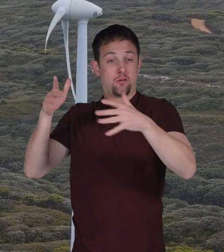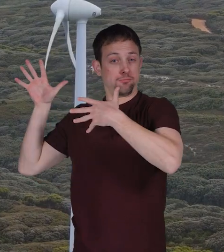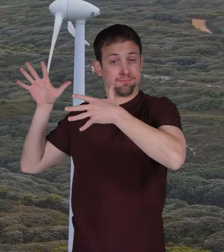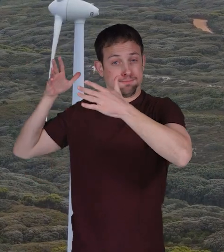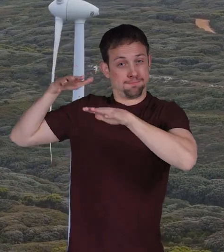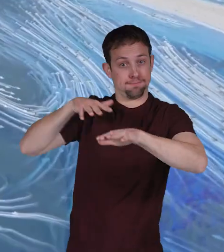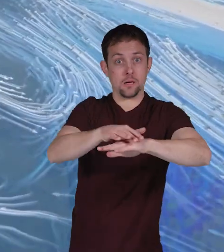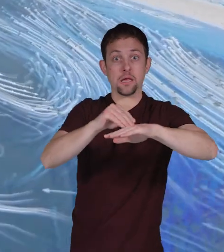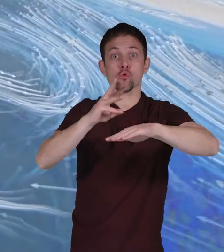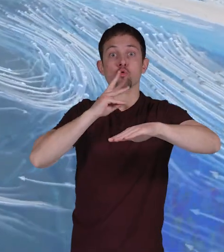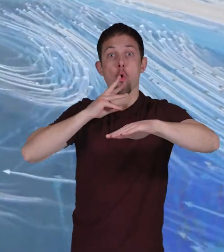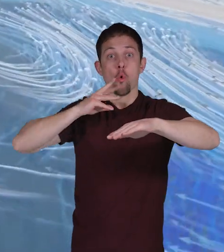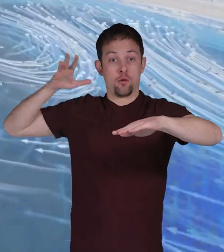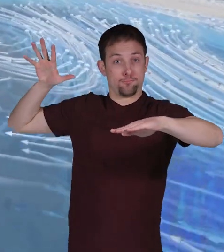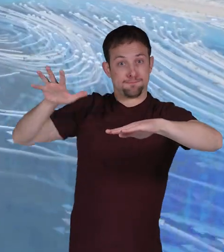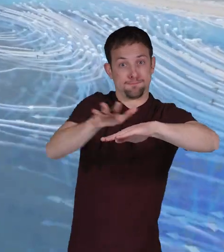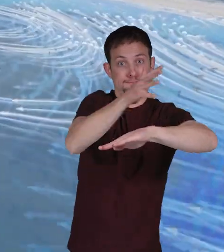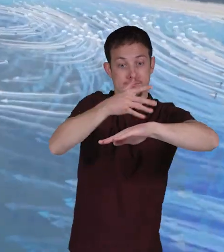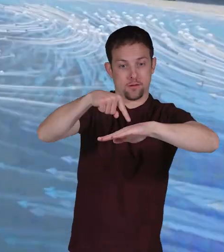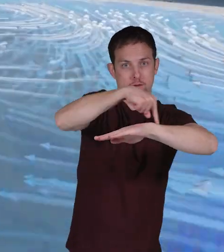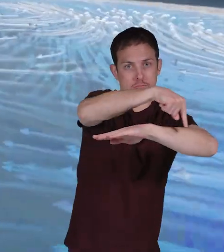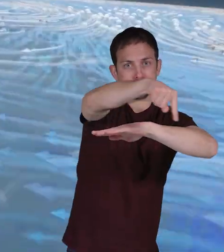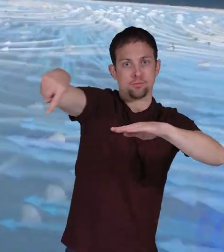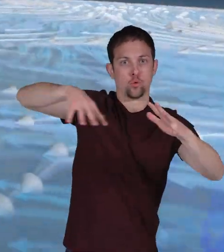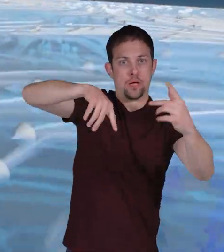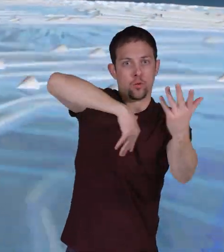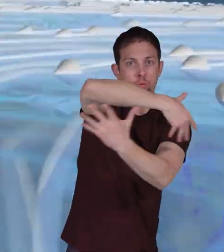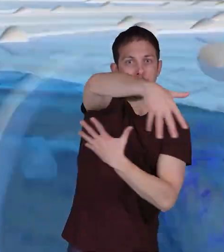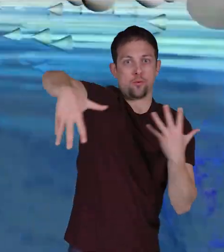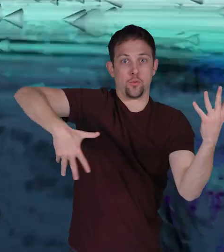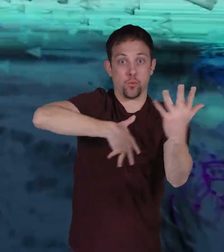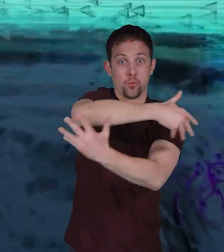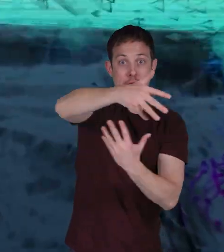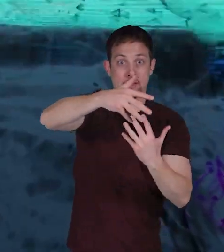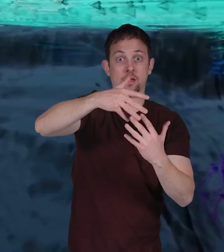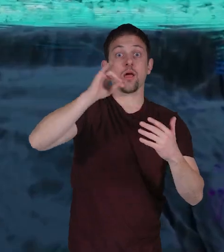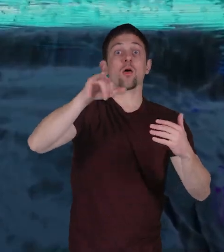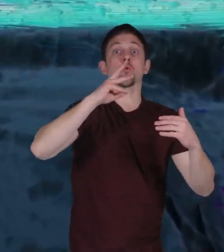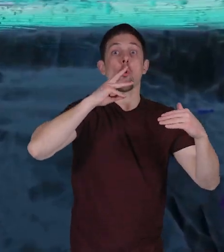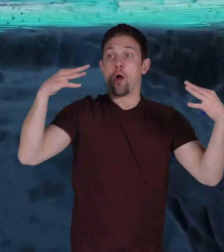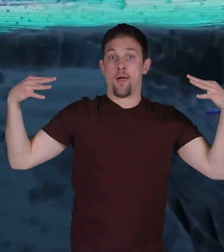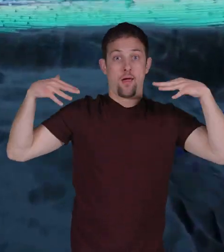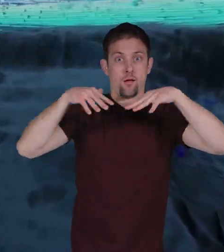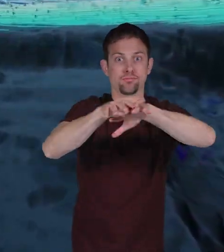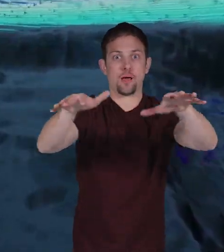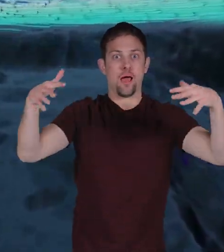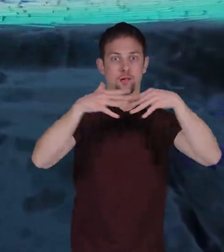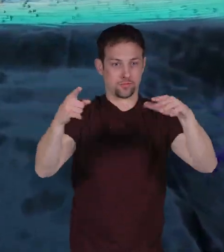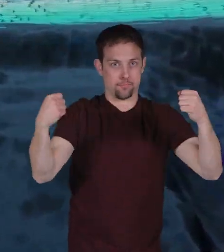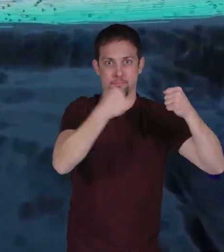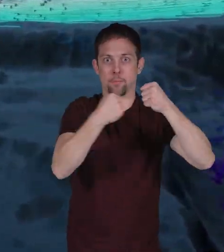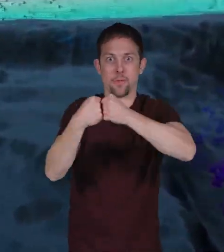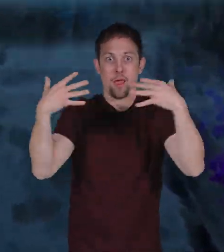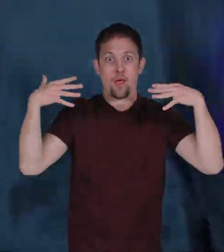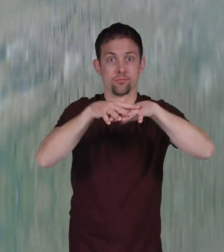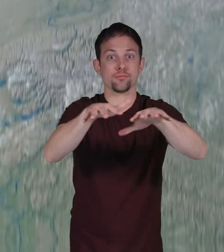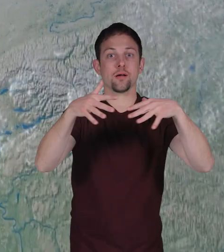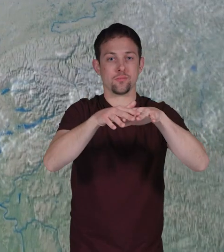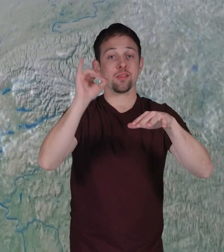wind moves through the water in a circular motion, passing from one water molecule to another. This is